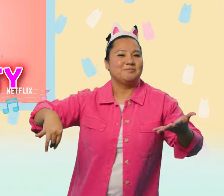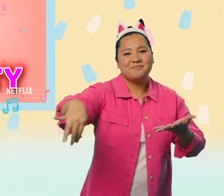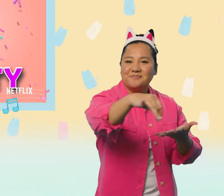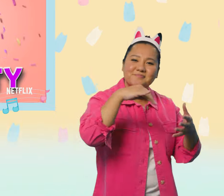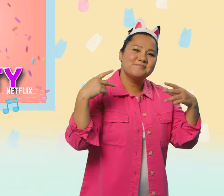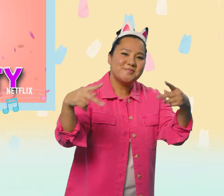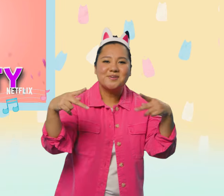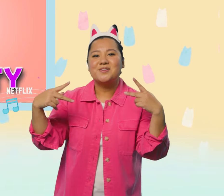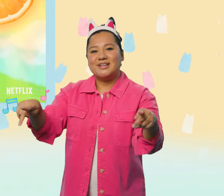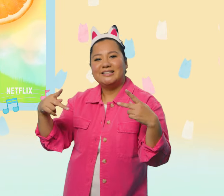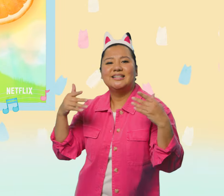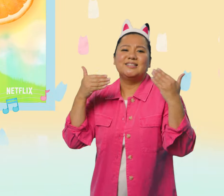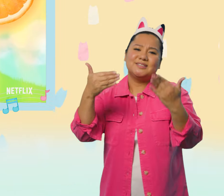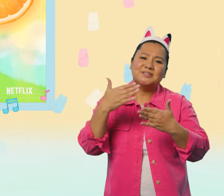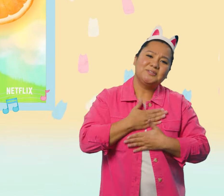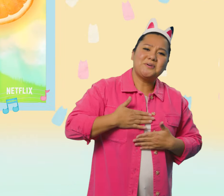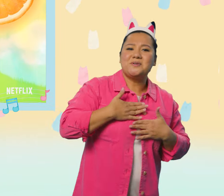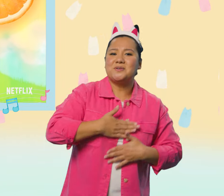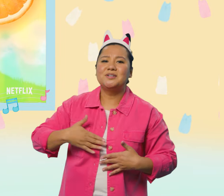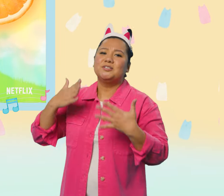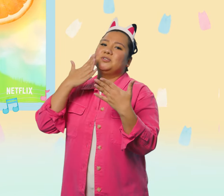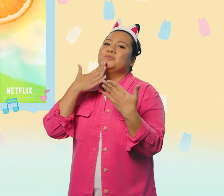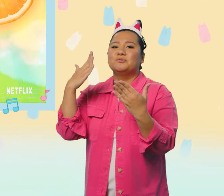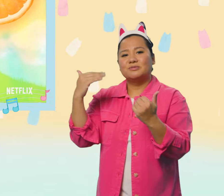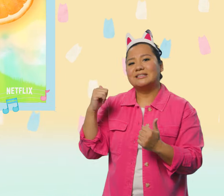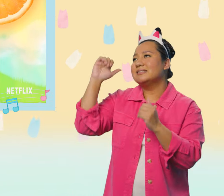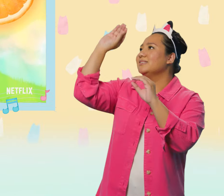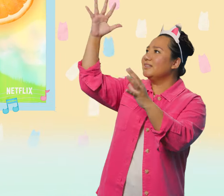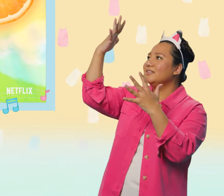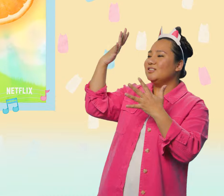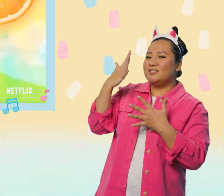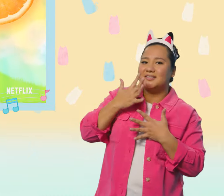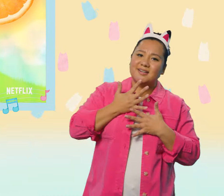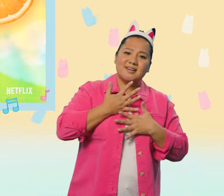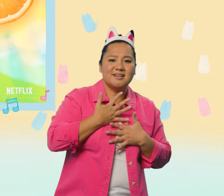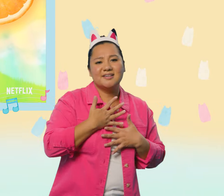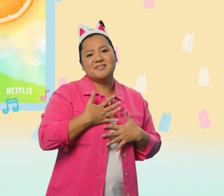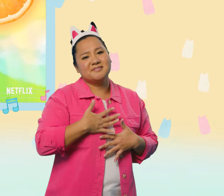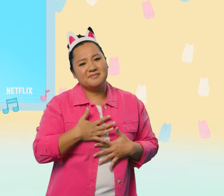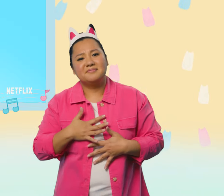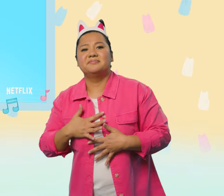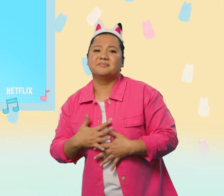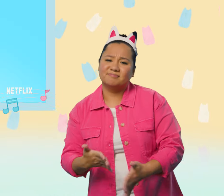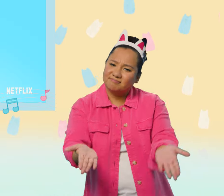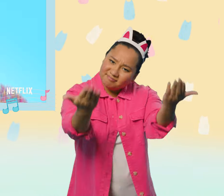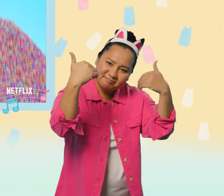party! Treat yourself to that sweet sunshine! Come on